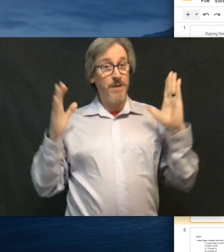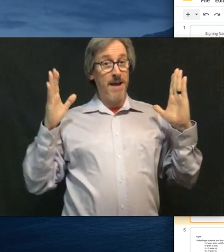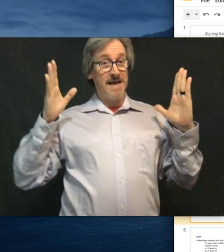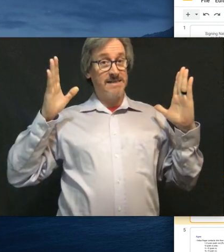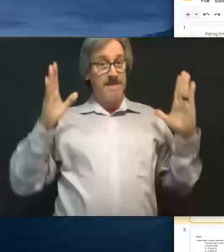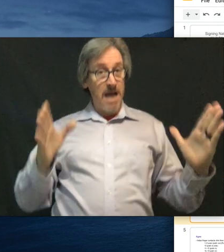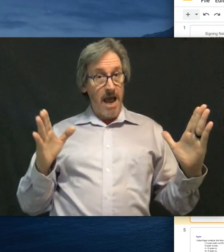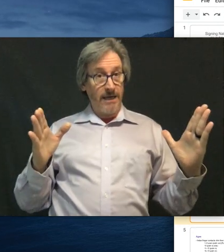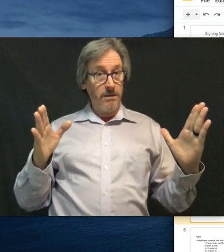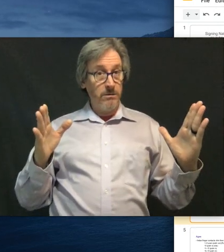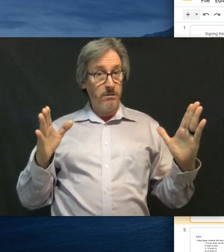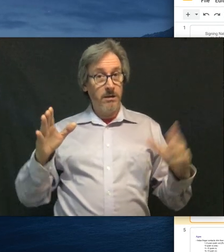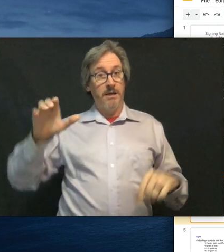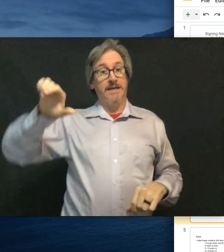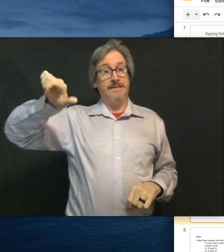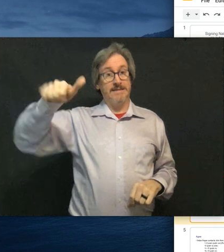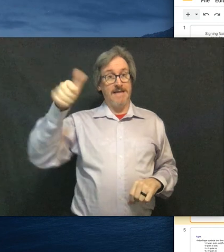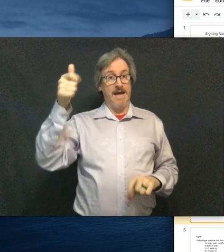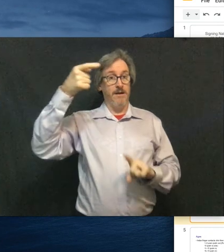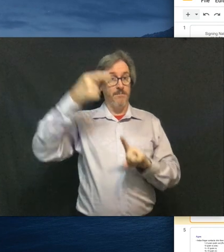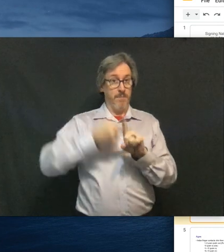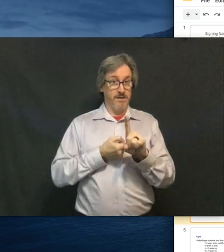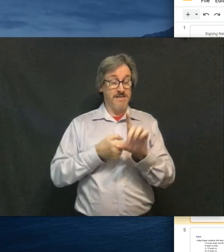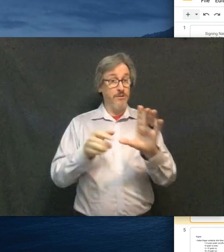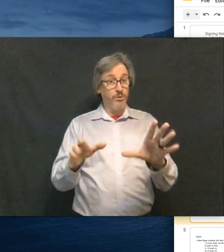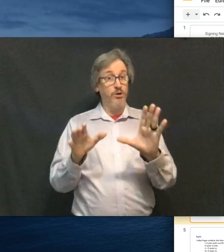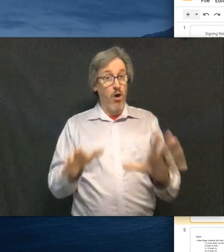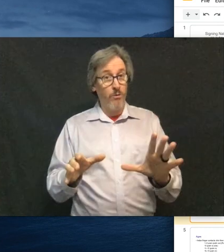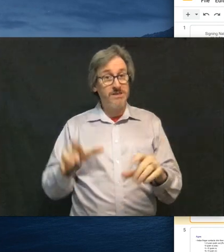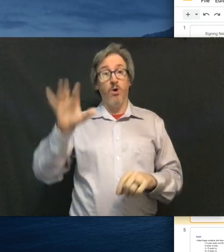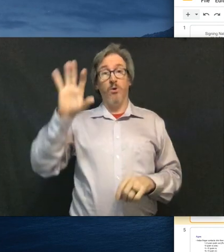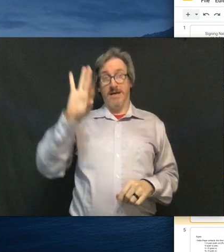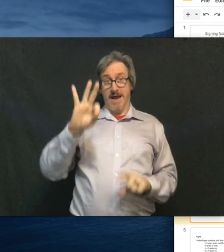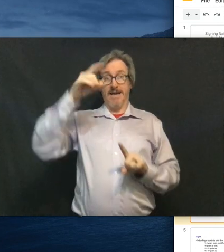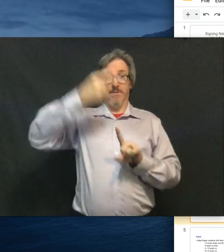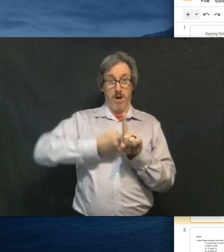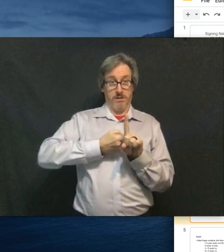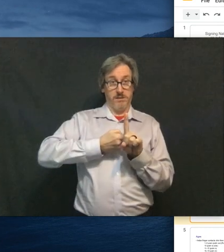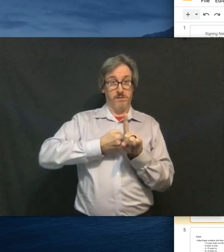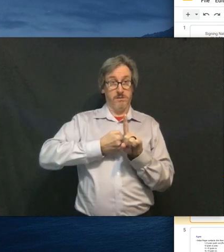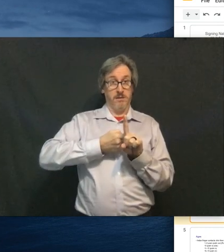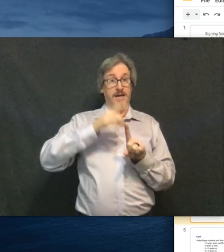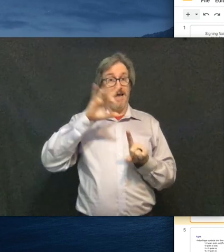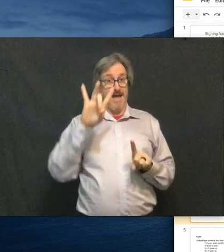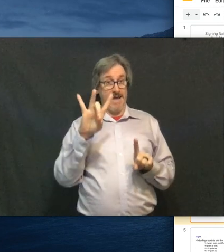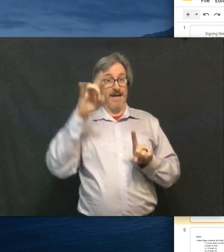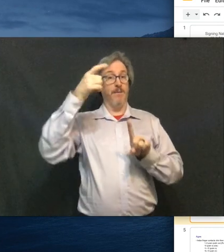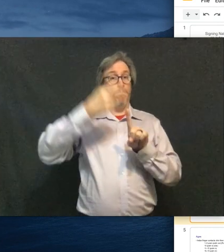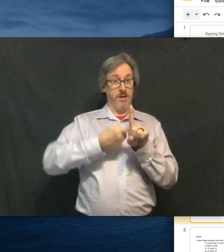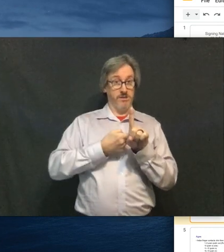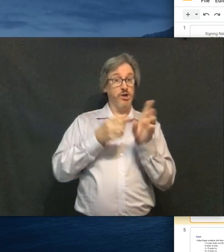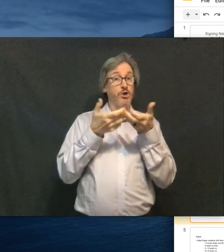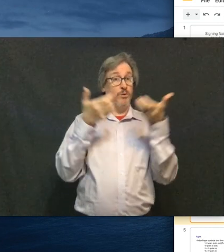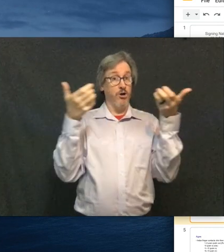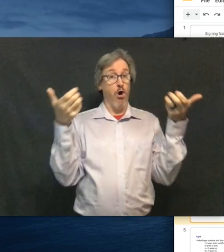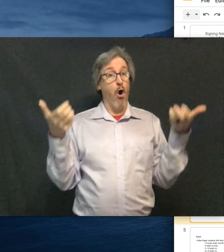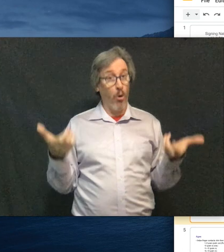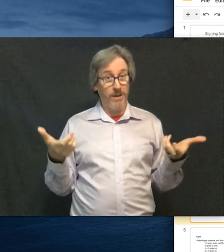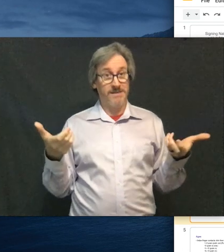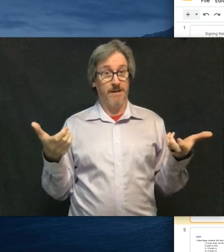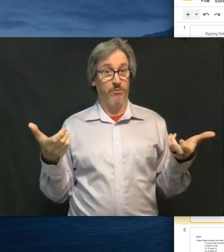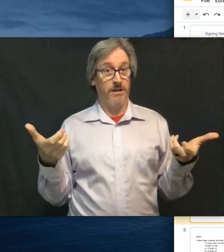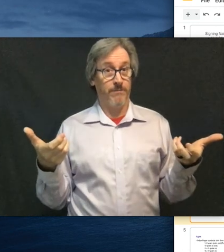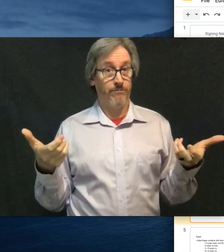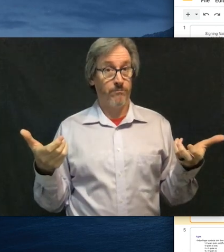then once you get past nine, ten months. Now you can always go nine months, eight months. You can